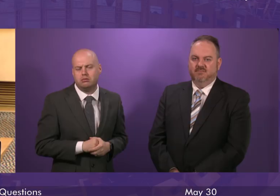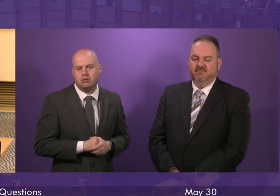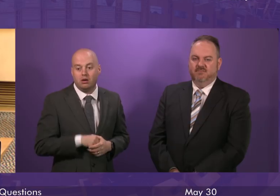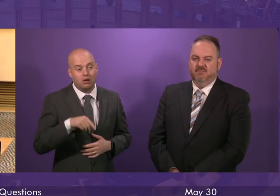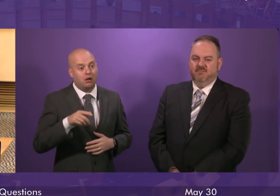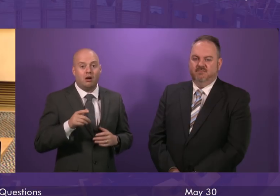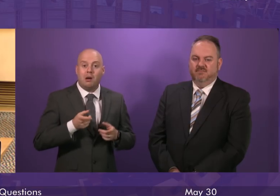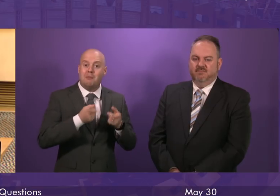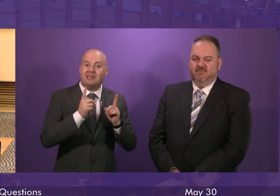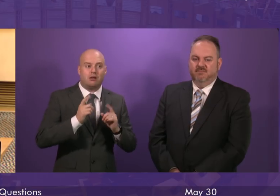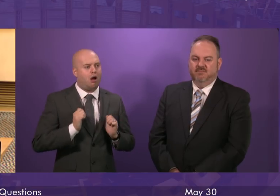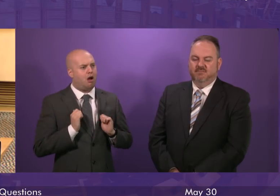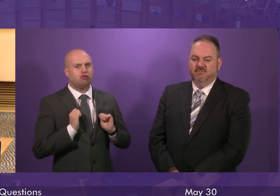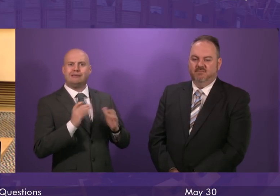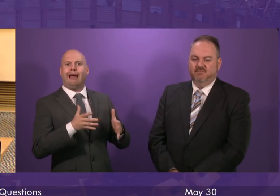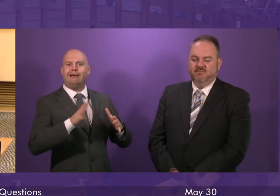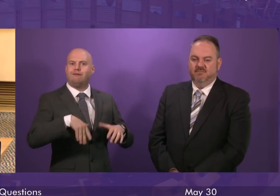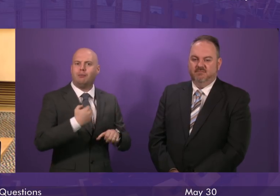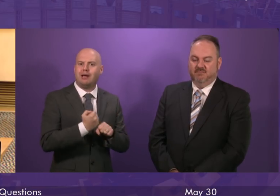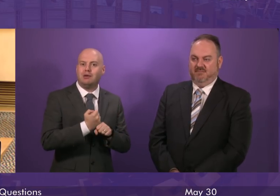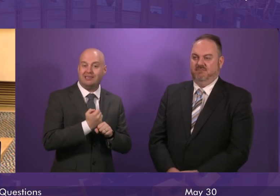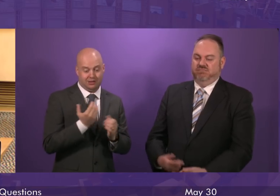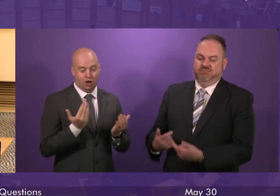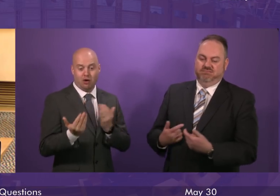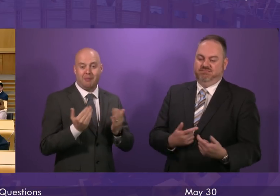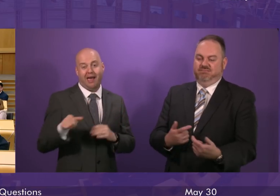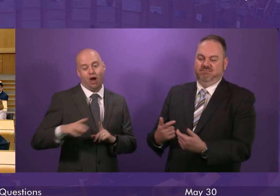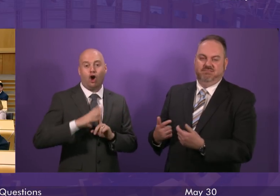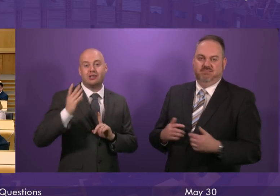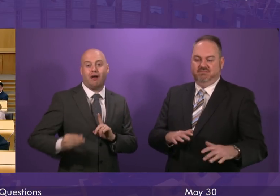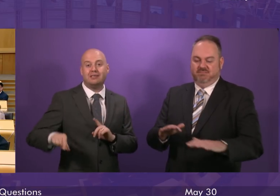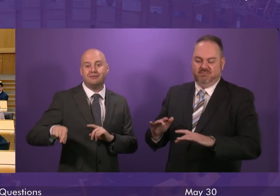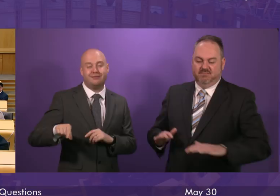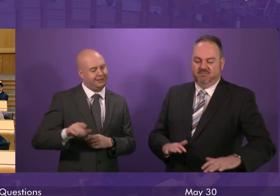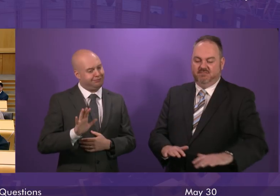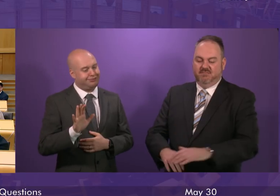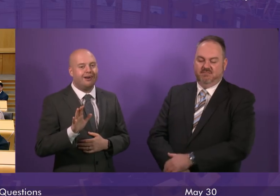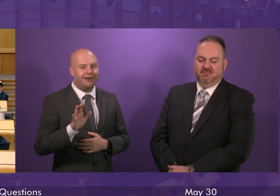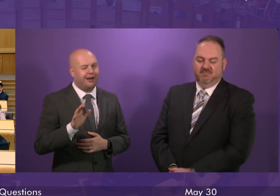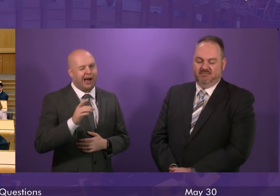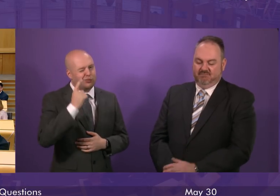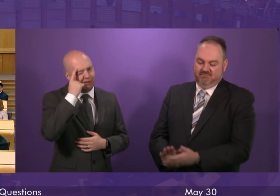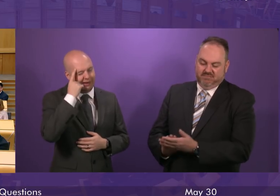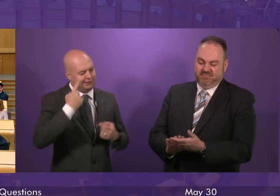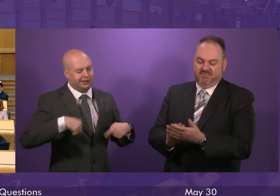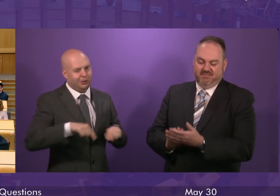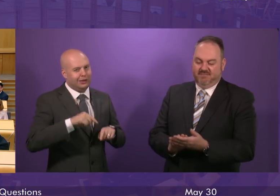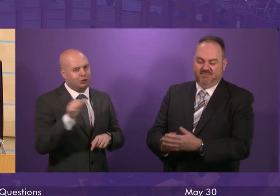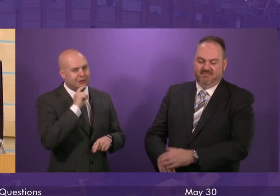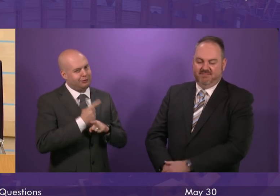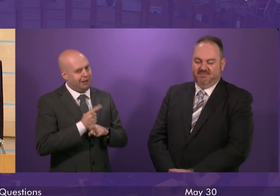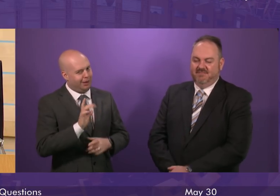governments, given the number that I've had to resign from the Conservative government recently, is the strongest ground for Ruth Davidson to be on.